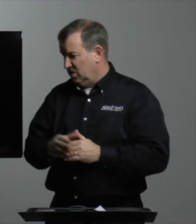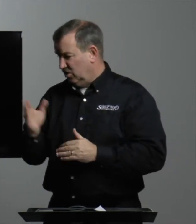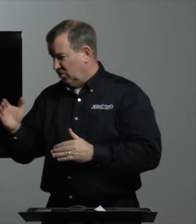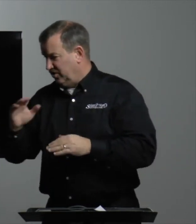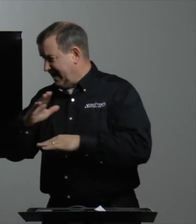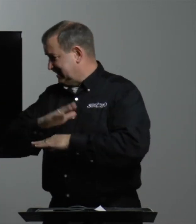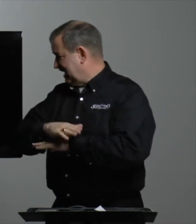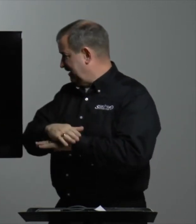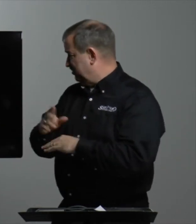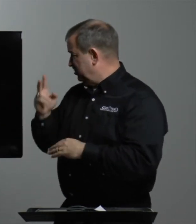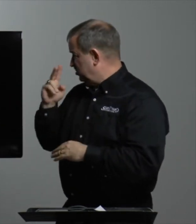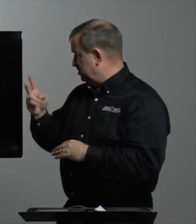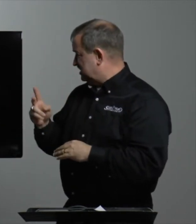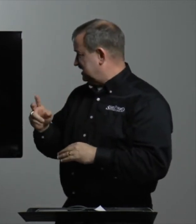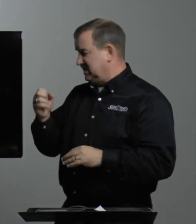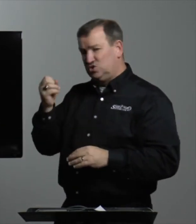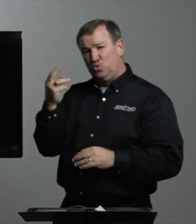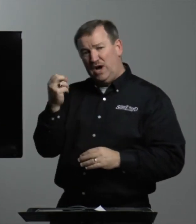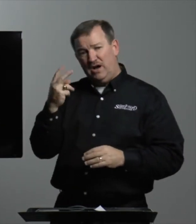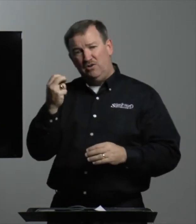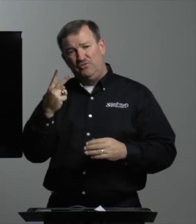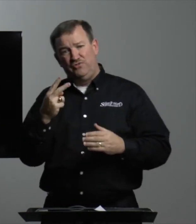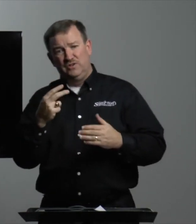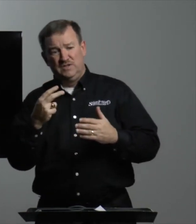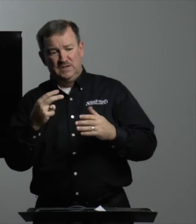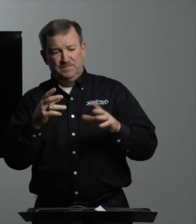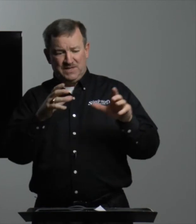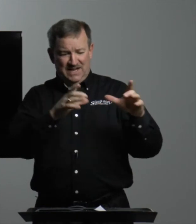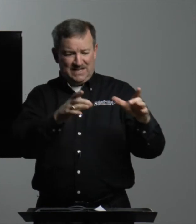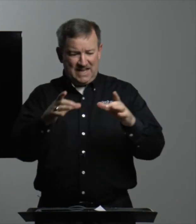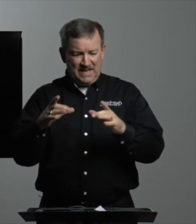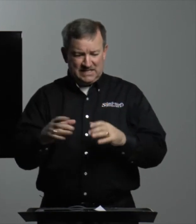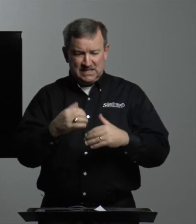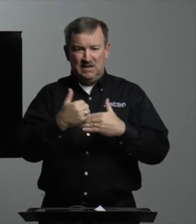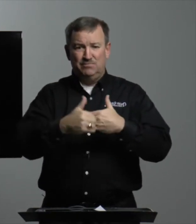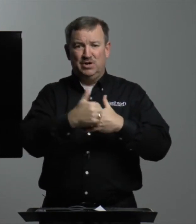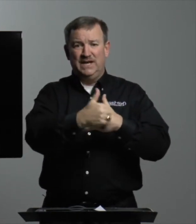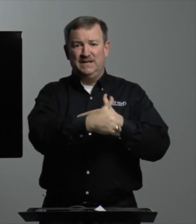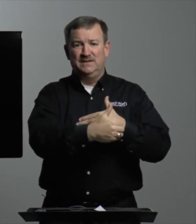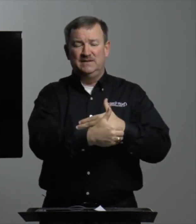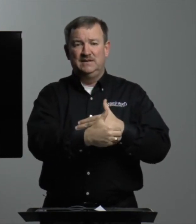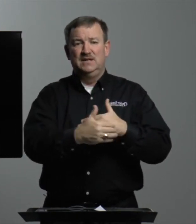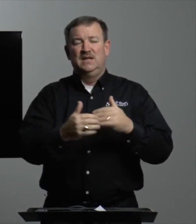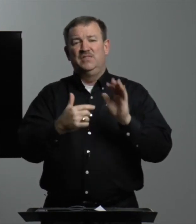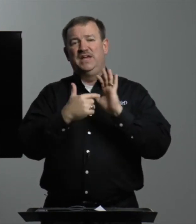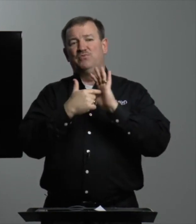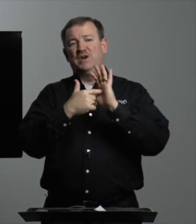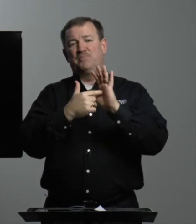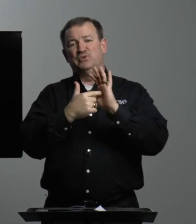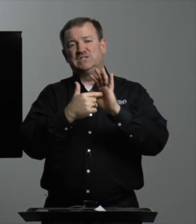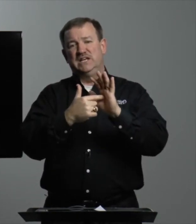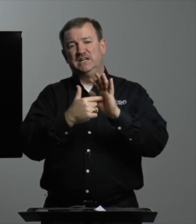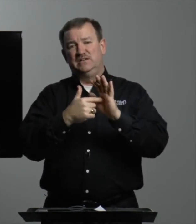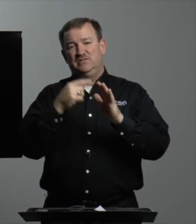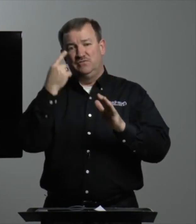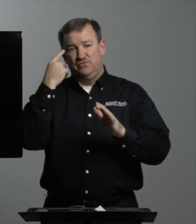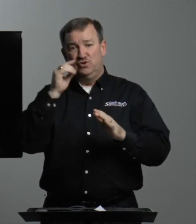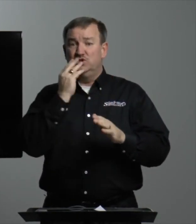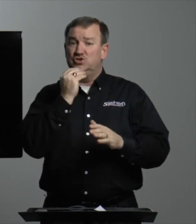On that table, you would see 12 cakes of bread. They represented, they the